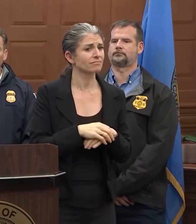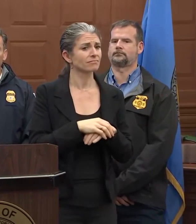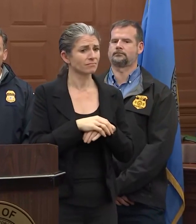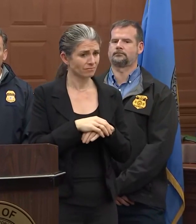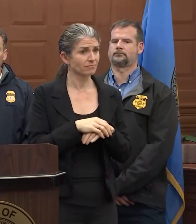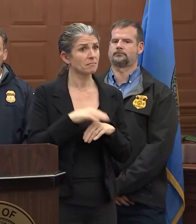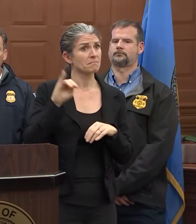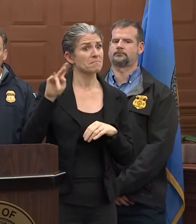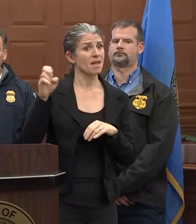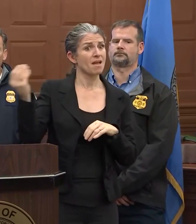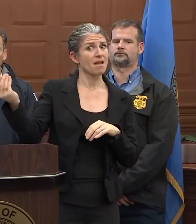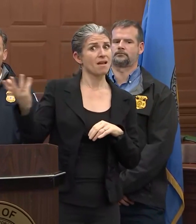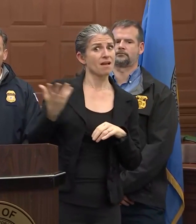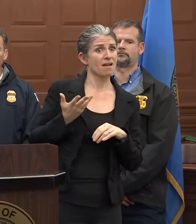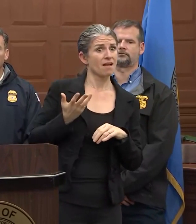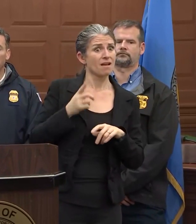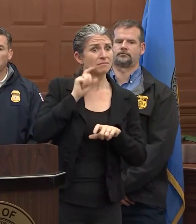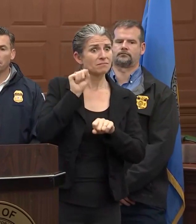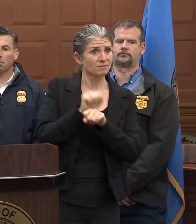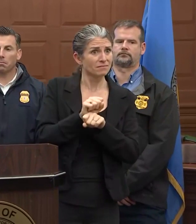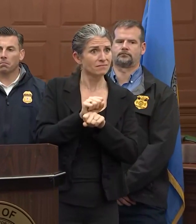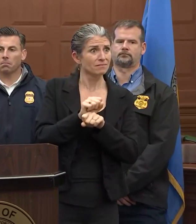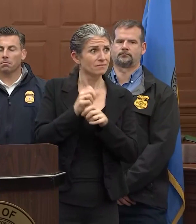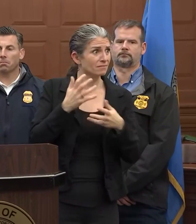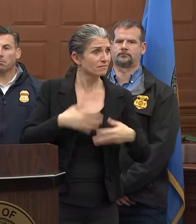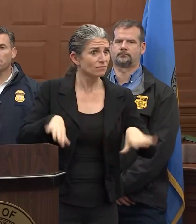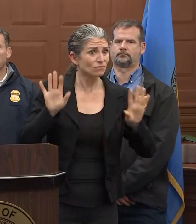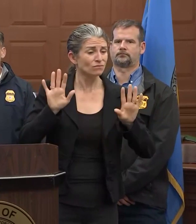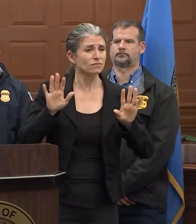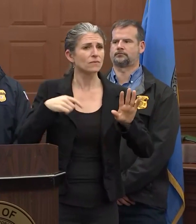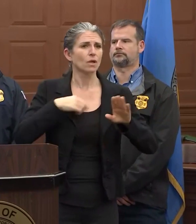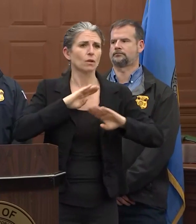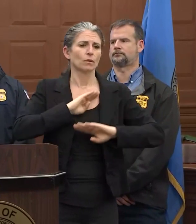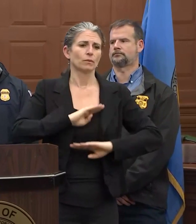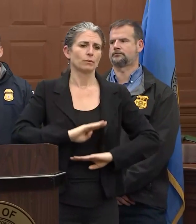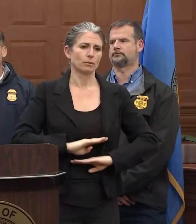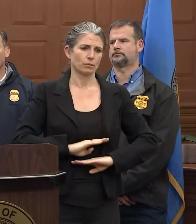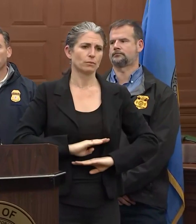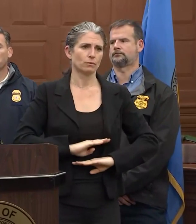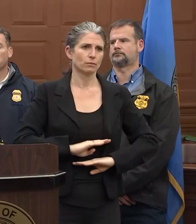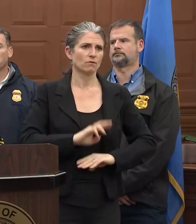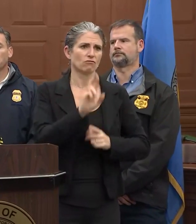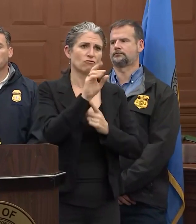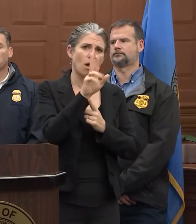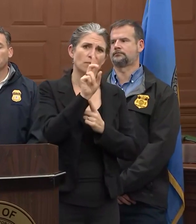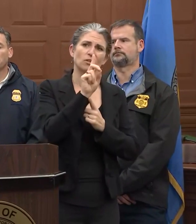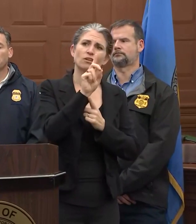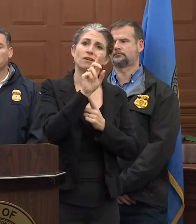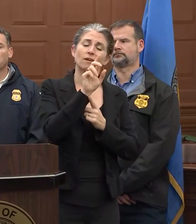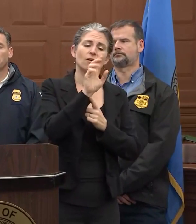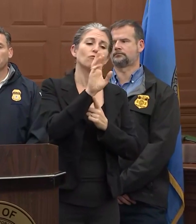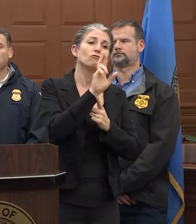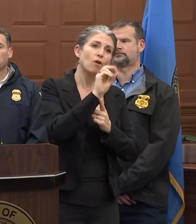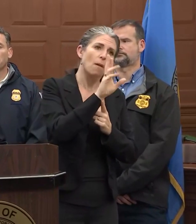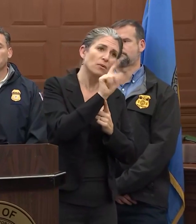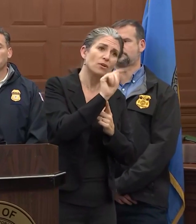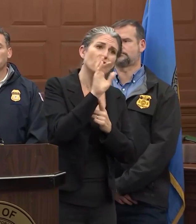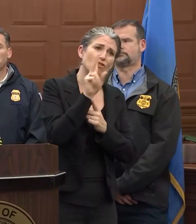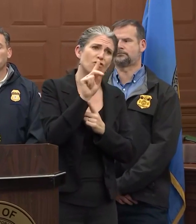the revelation of what took place and that Mr. Card is deceased and no longer a threat to our community or any other community.